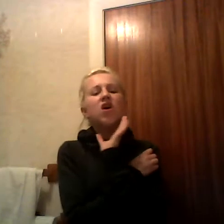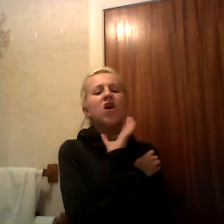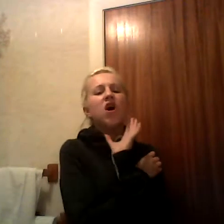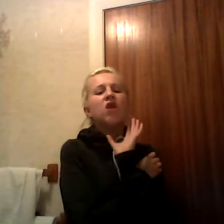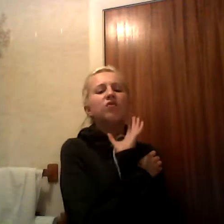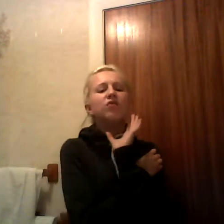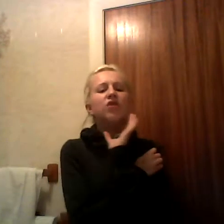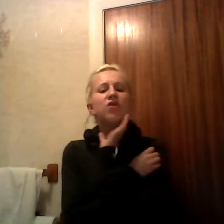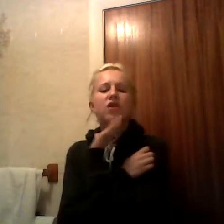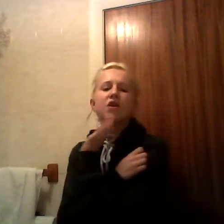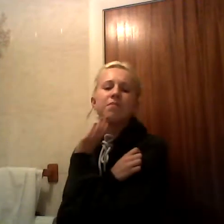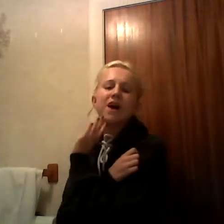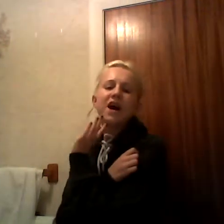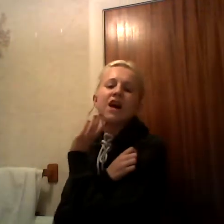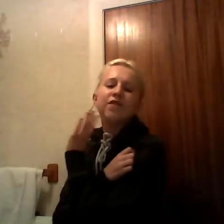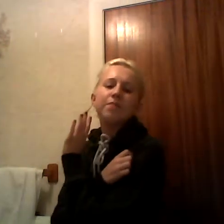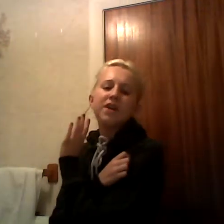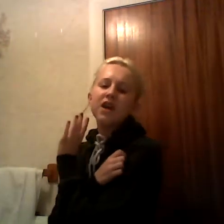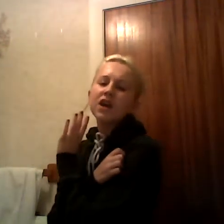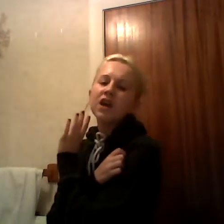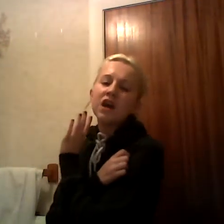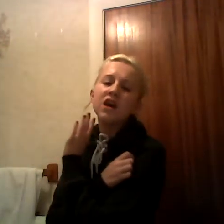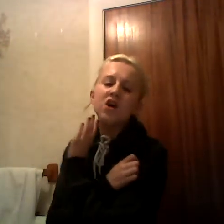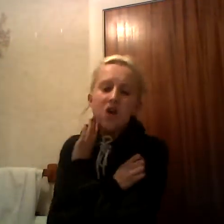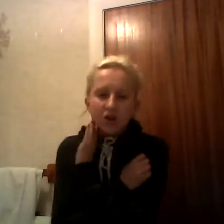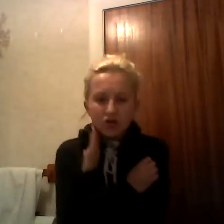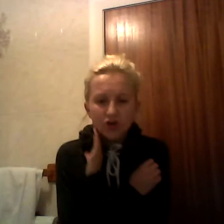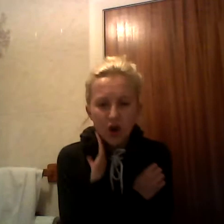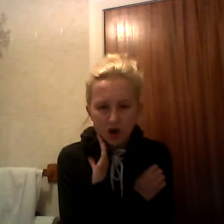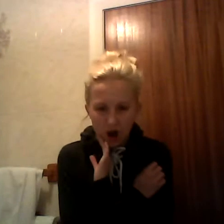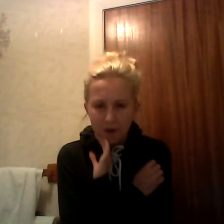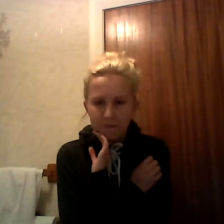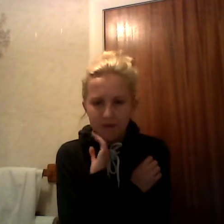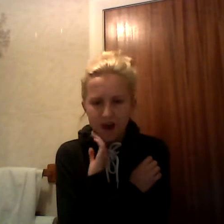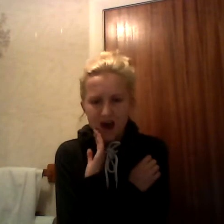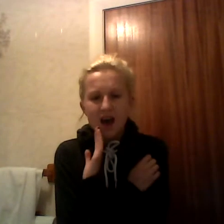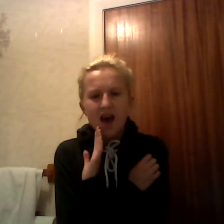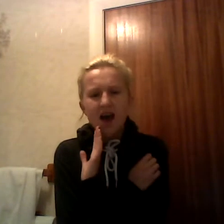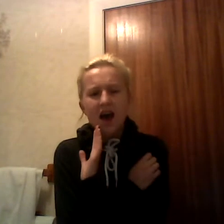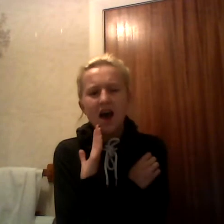Oh, don't come back for me Don't come back